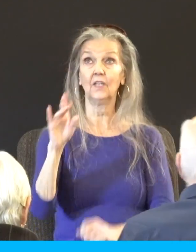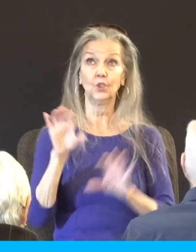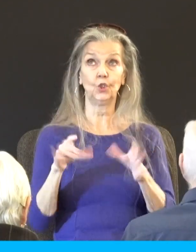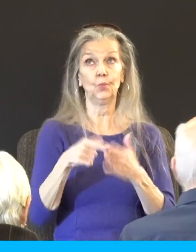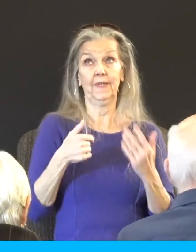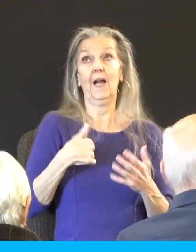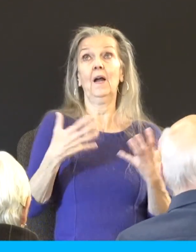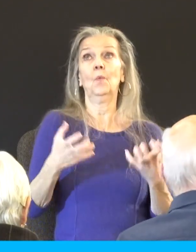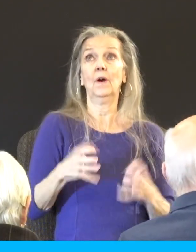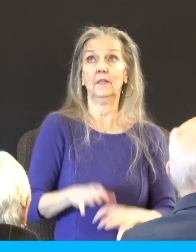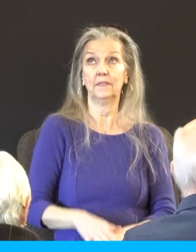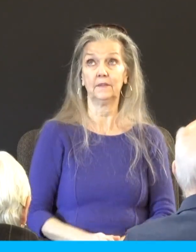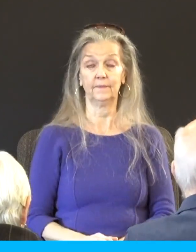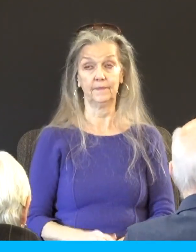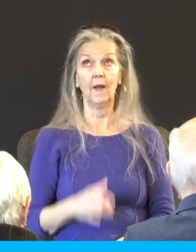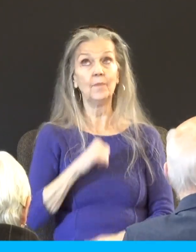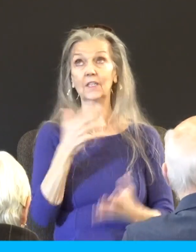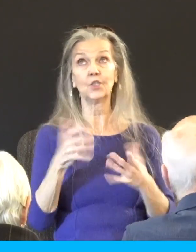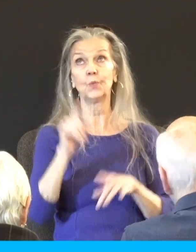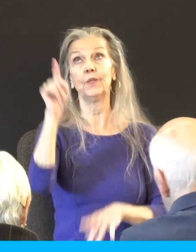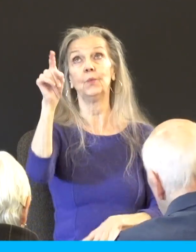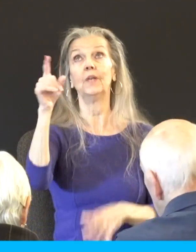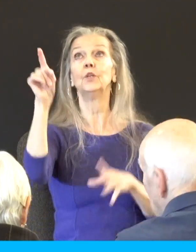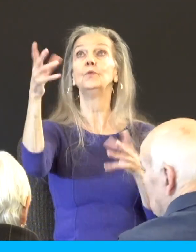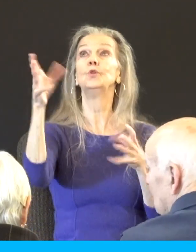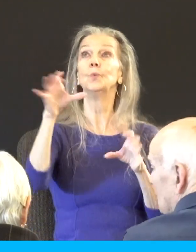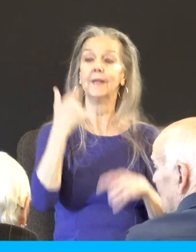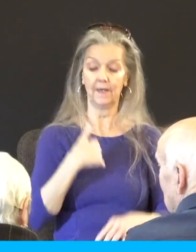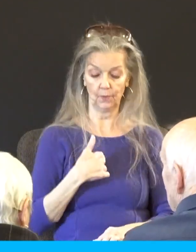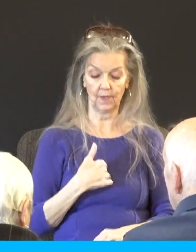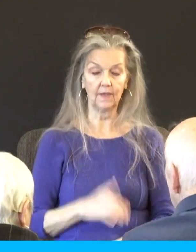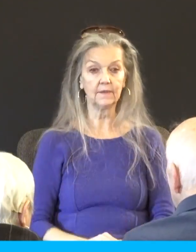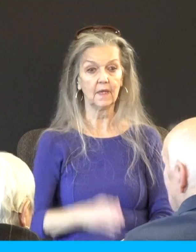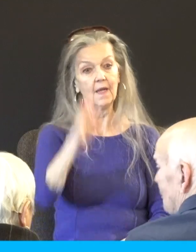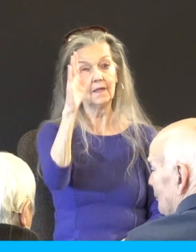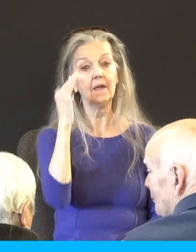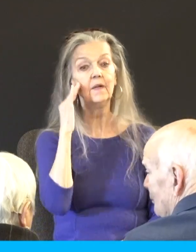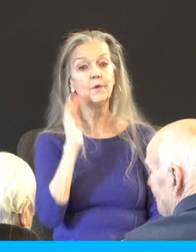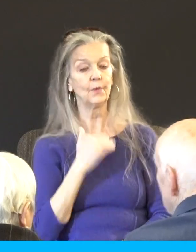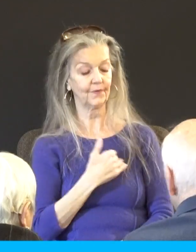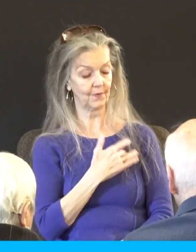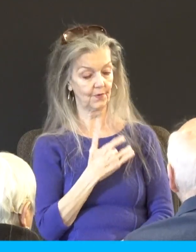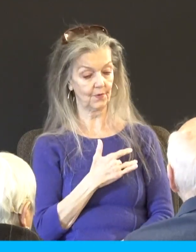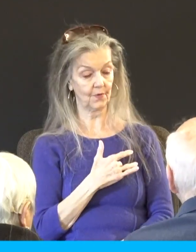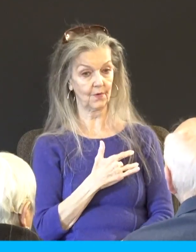changed here's the biggie they love God knows our hearts yes he does and in Jeremiah he said they're desperately wicked